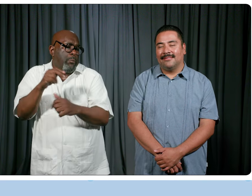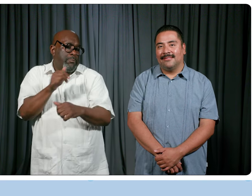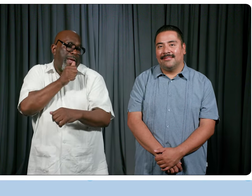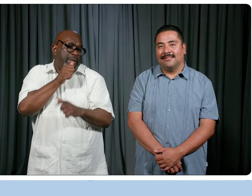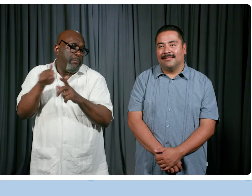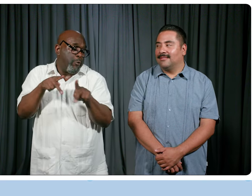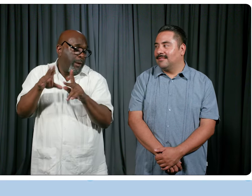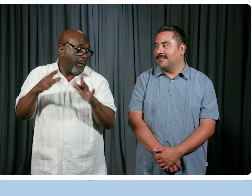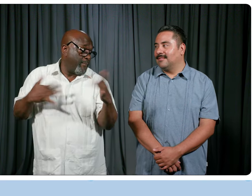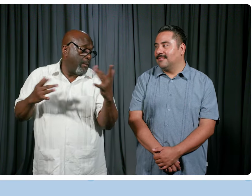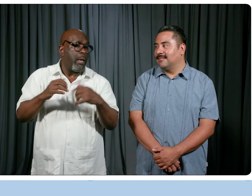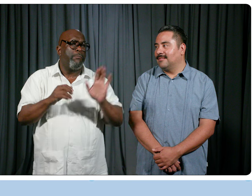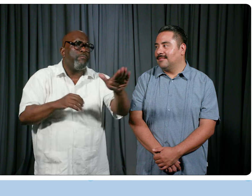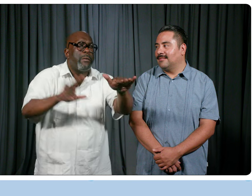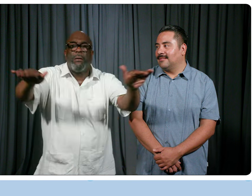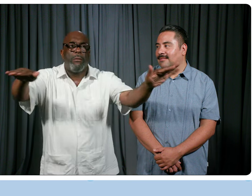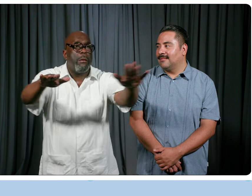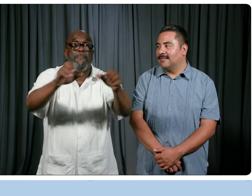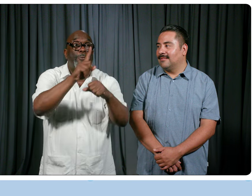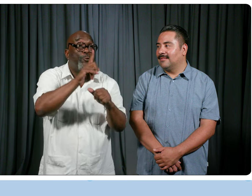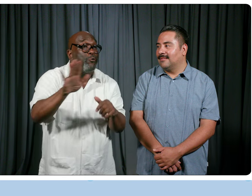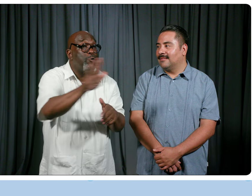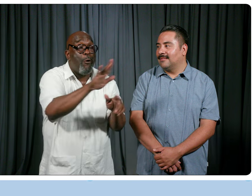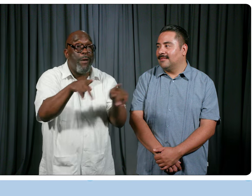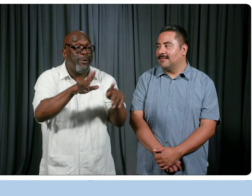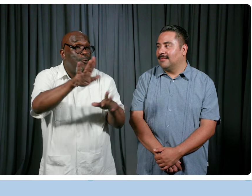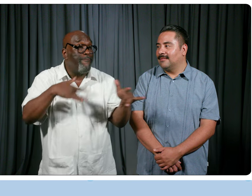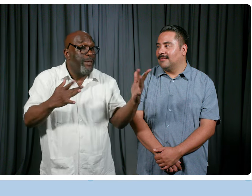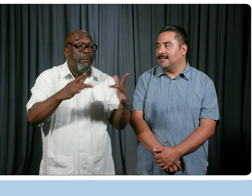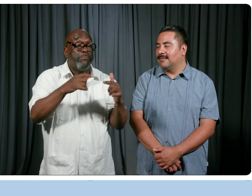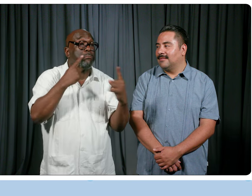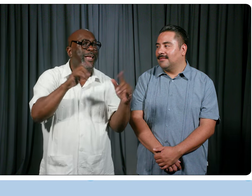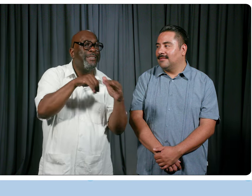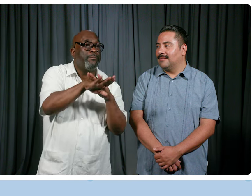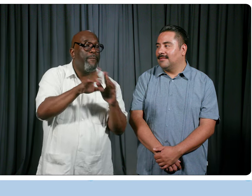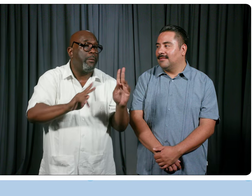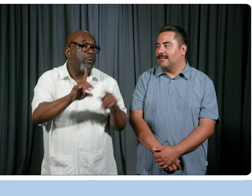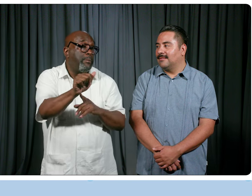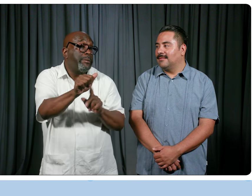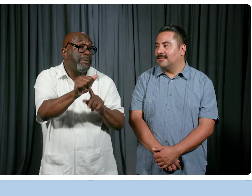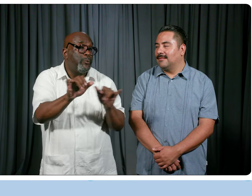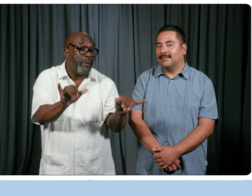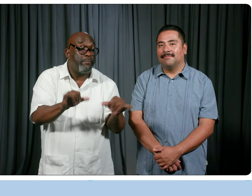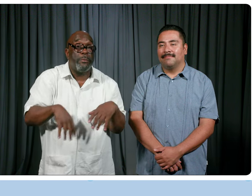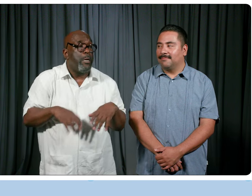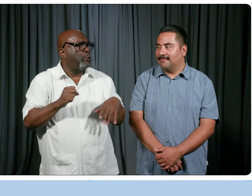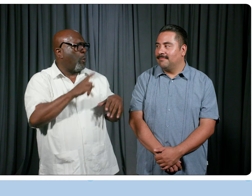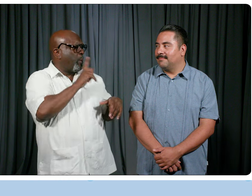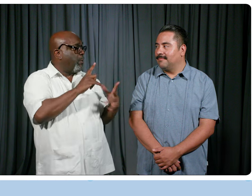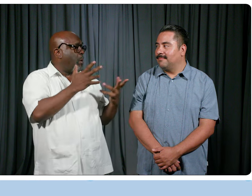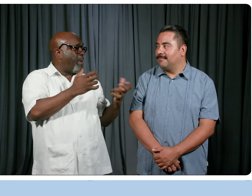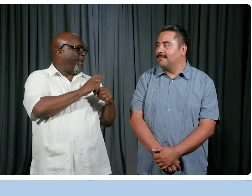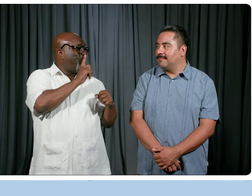been talking to them to make sure, hey, make sure that your events are accessible for those that would be attending, you know, that have disabilities and such as well. So, you know, really, again,